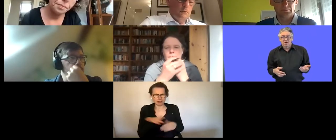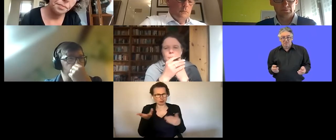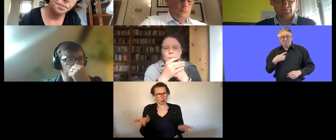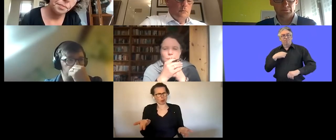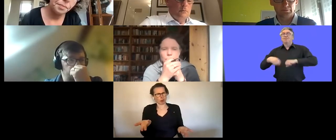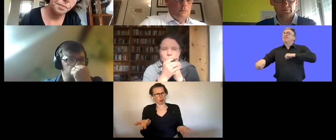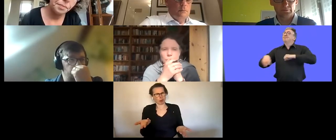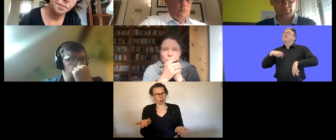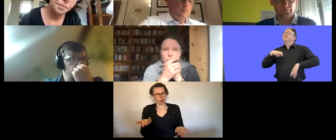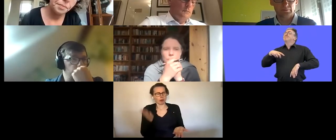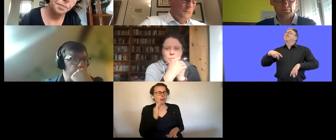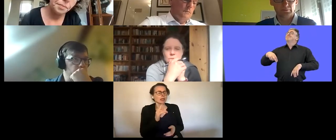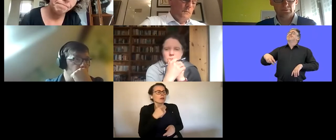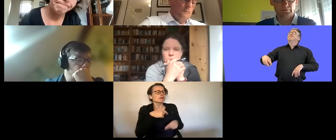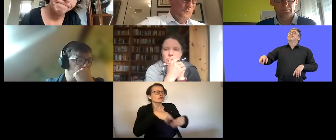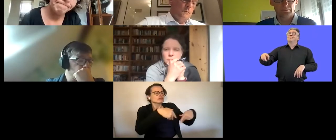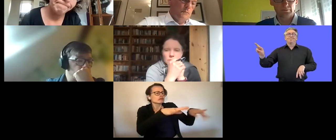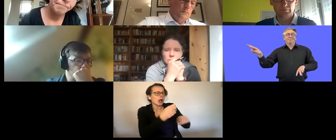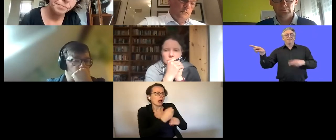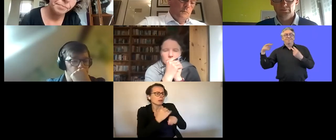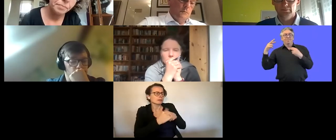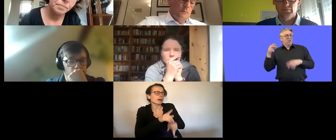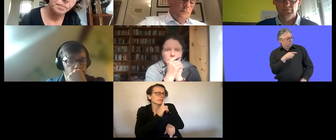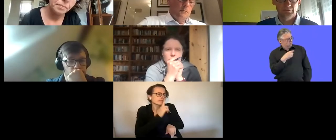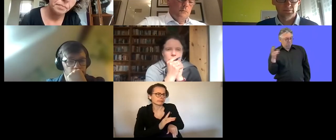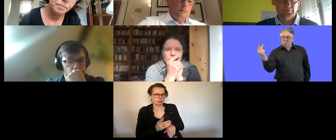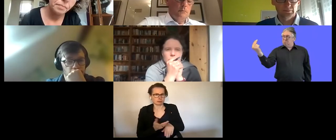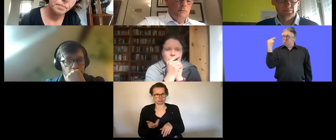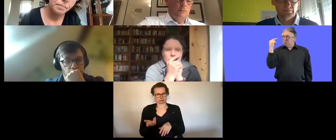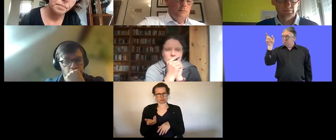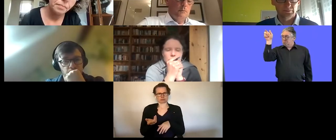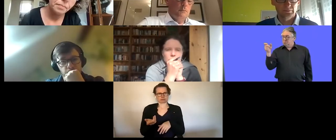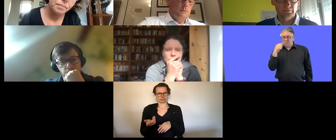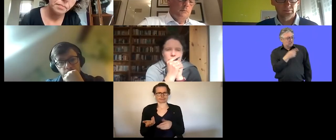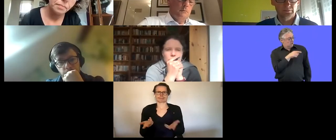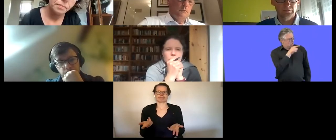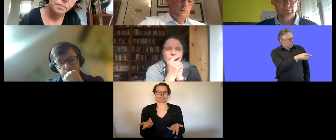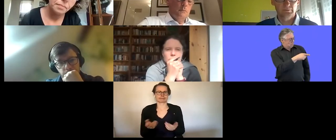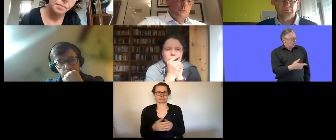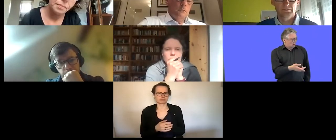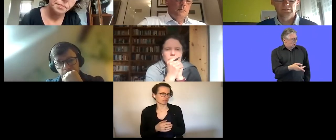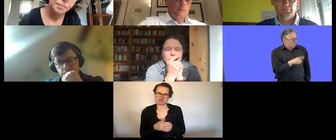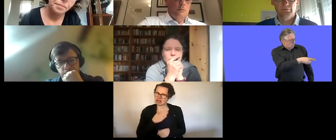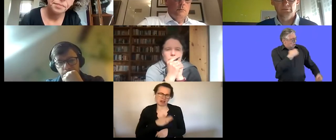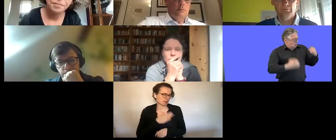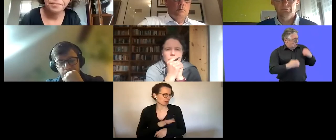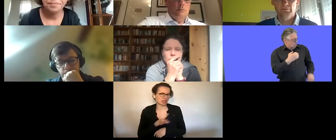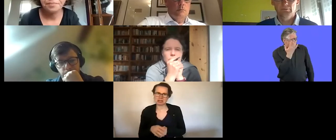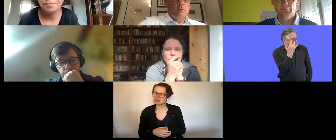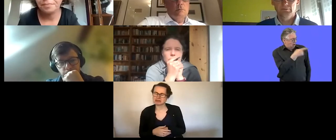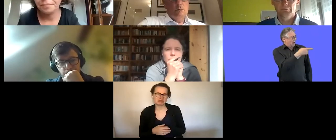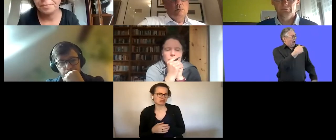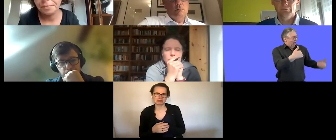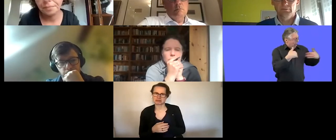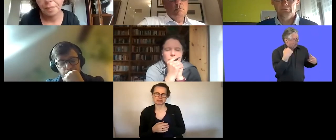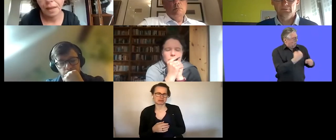you do have uh some work so you better not complain it's very difficult